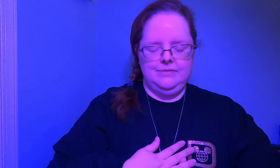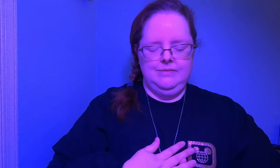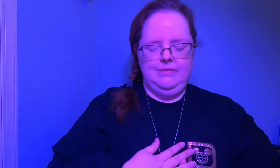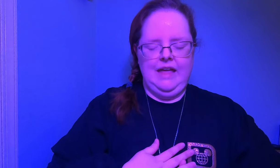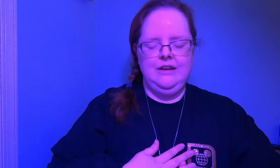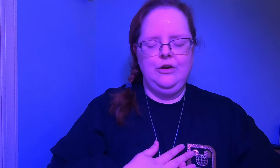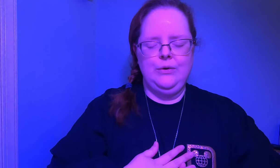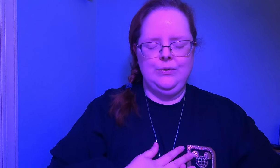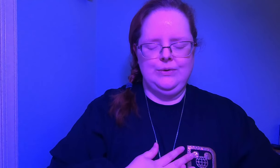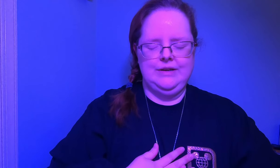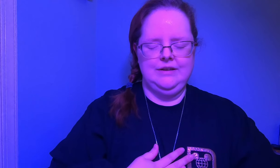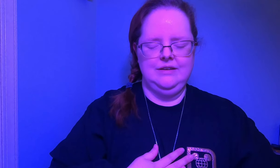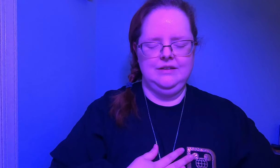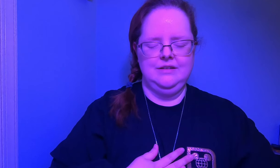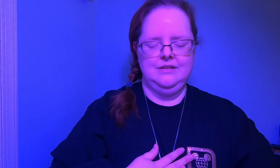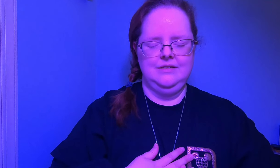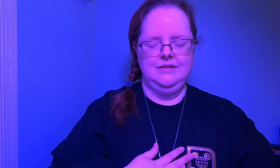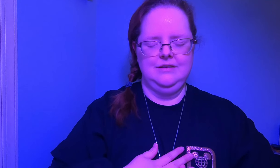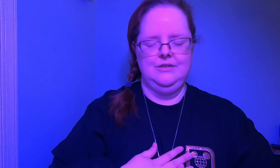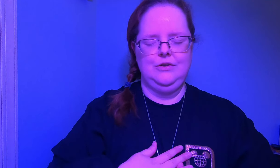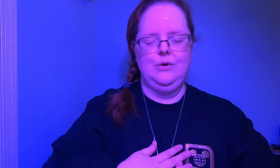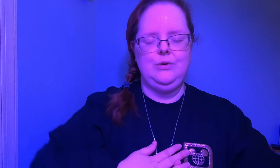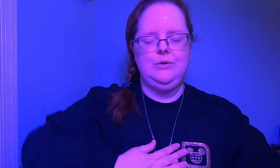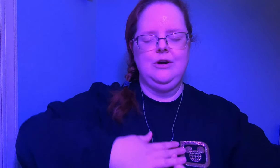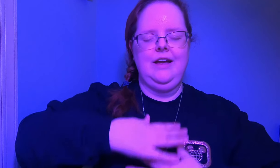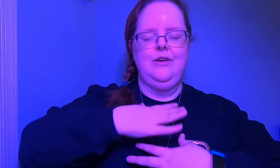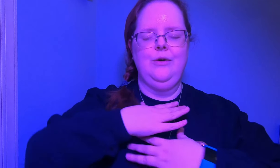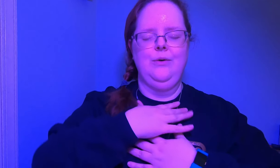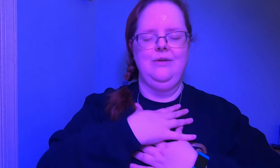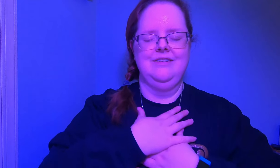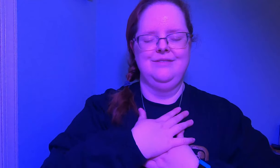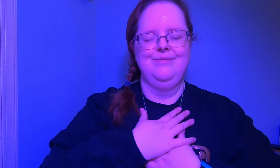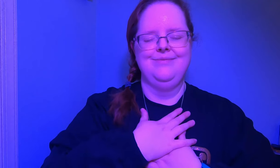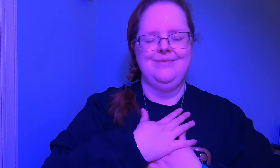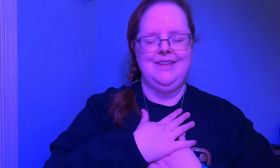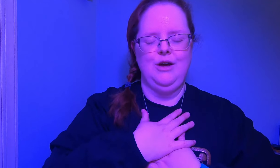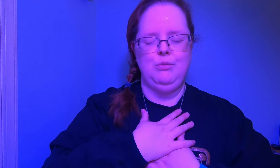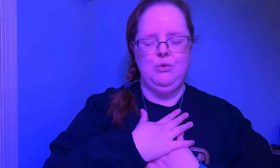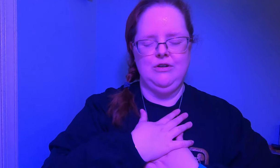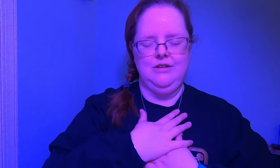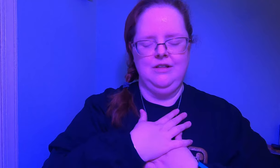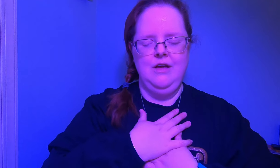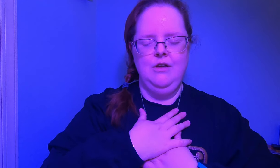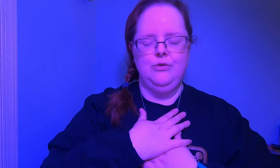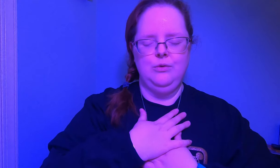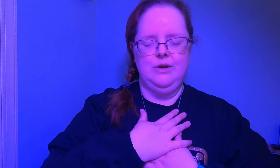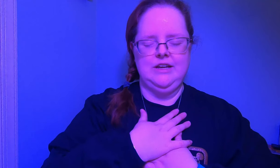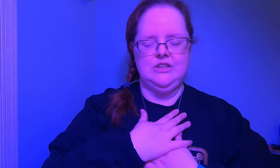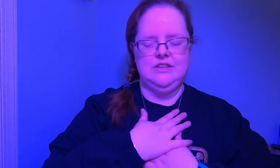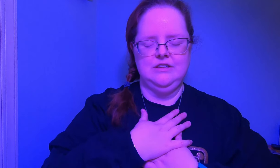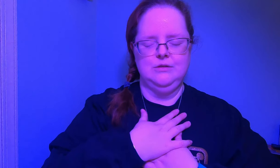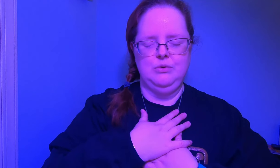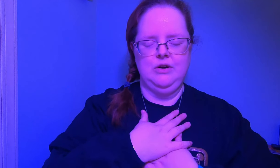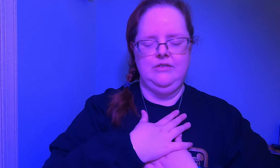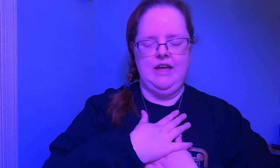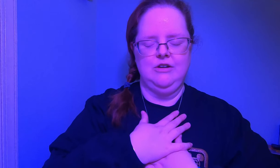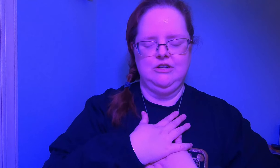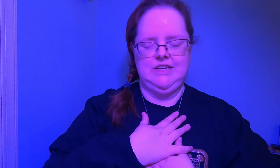and know know you are a node a portal through which this supportive energy